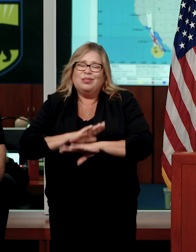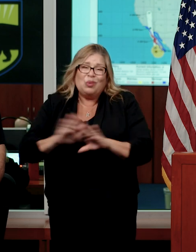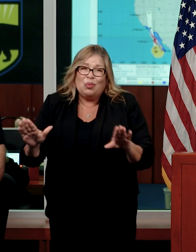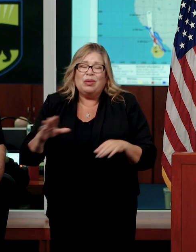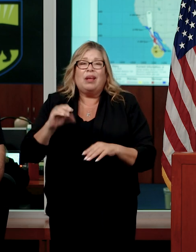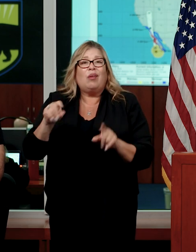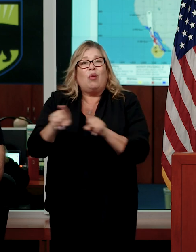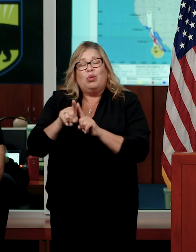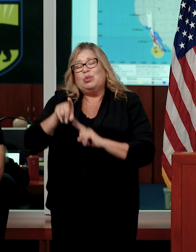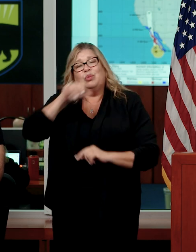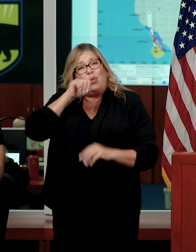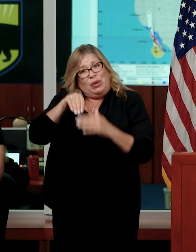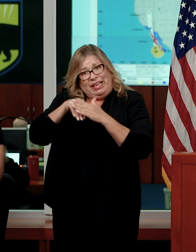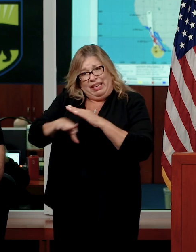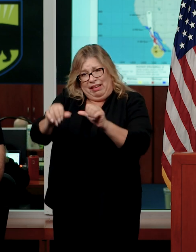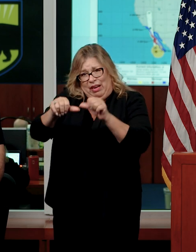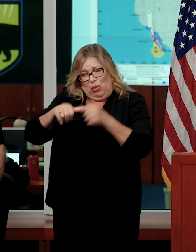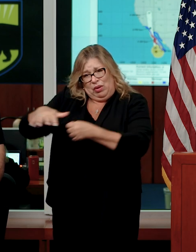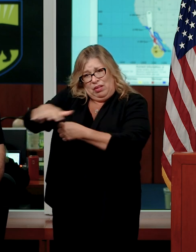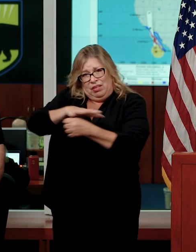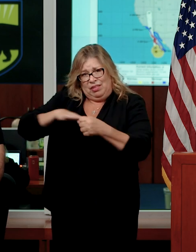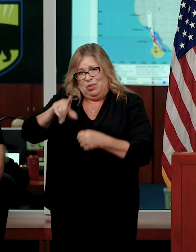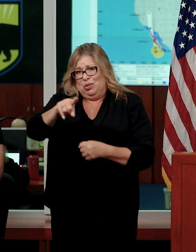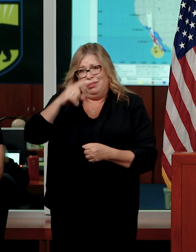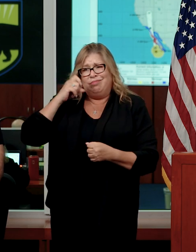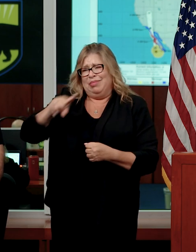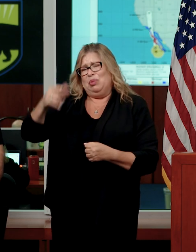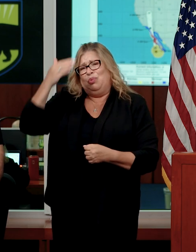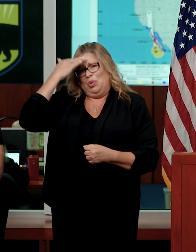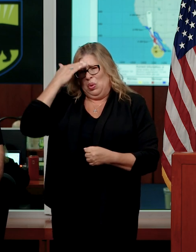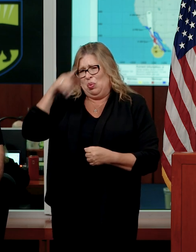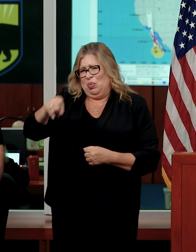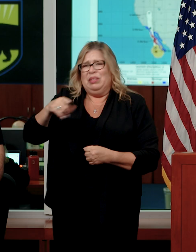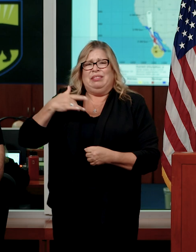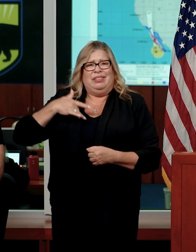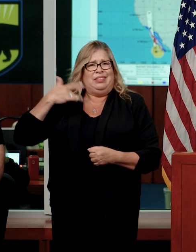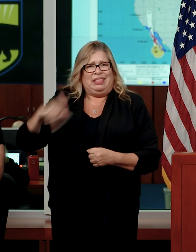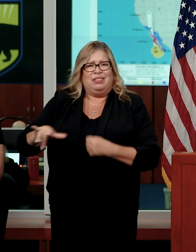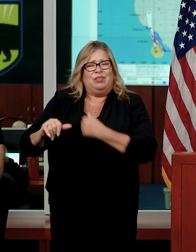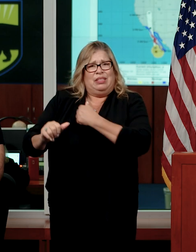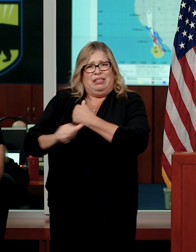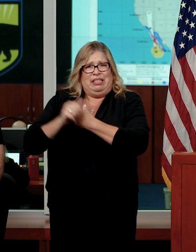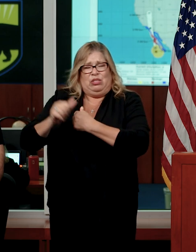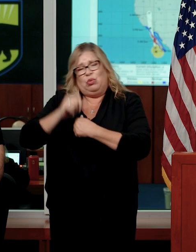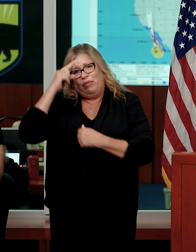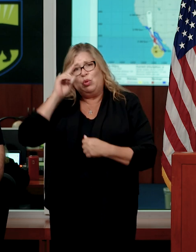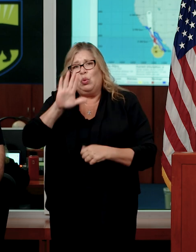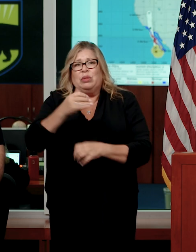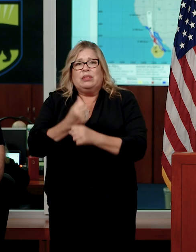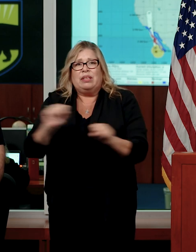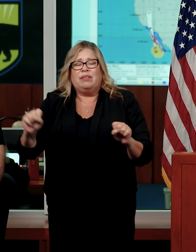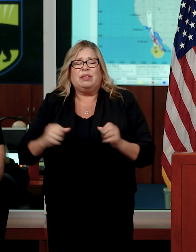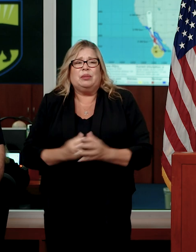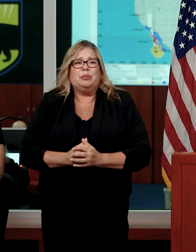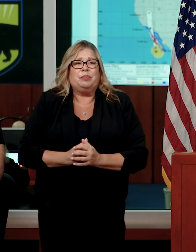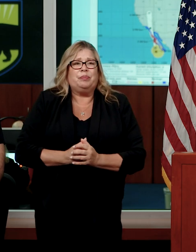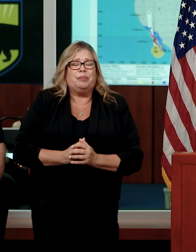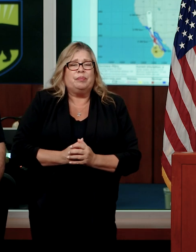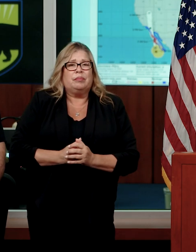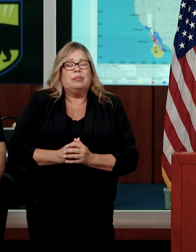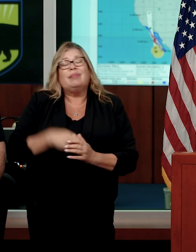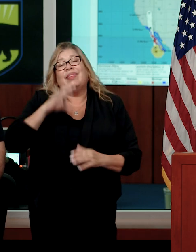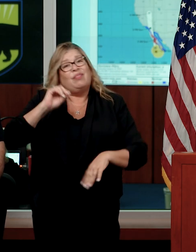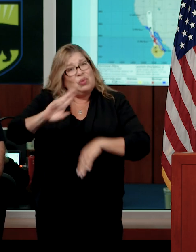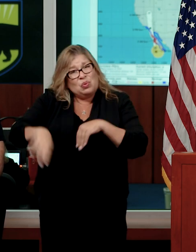that you know to be a vulnerability to your safety. And by